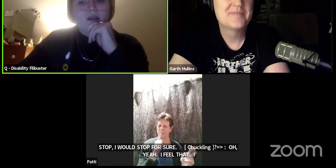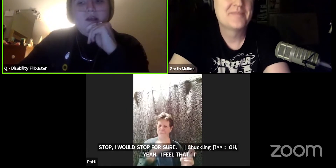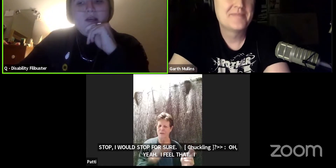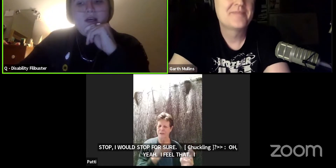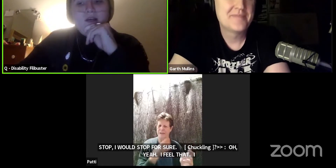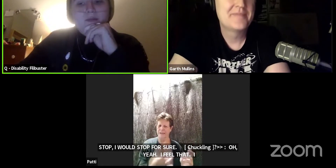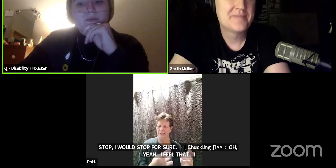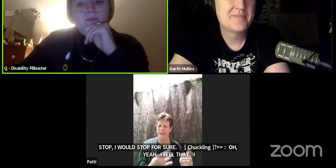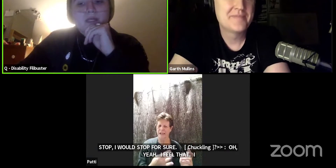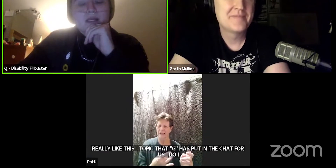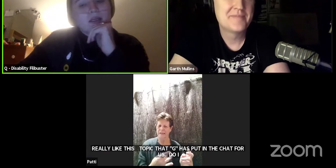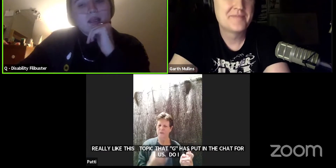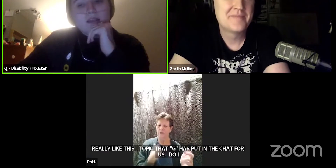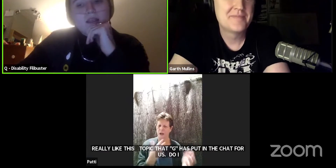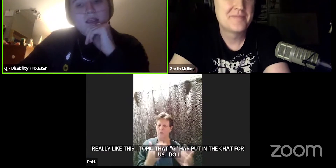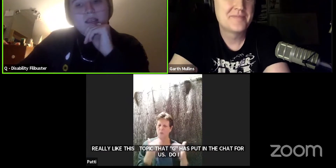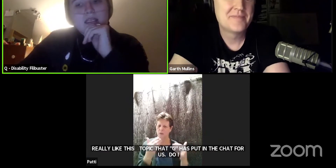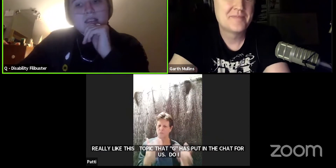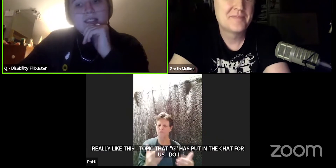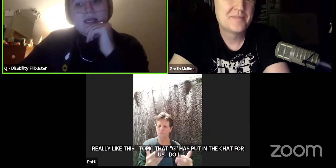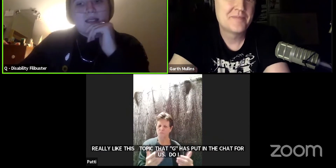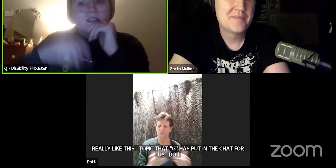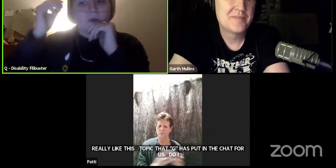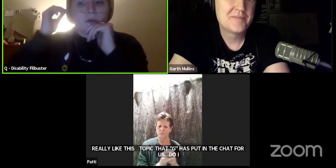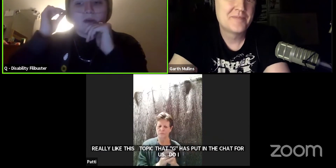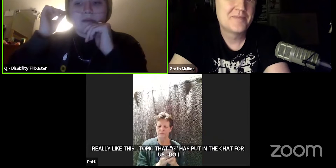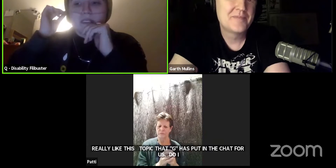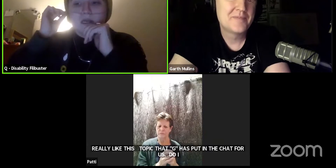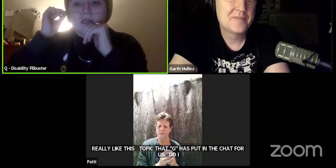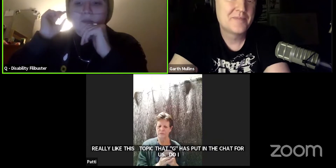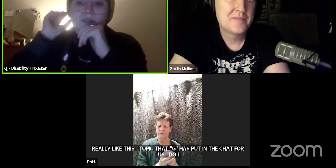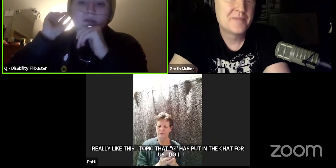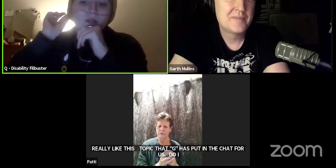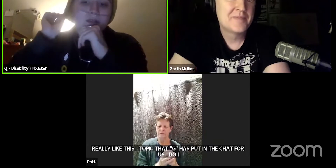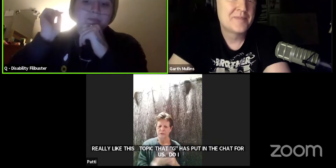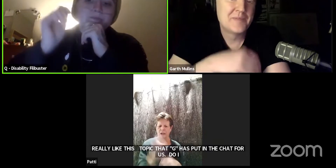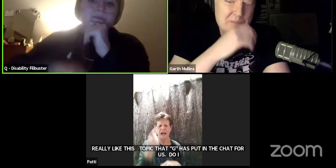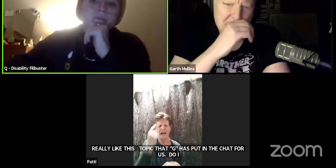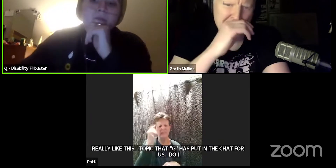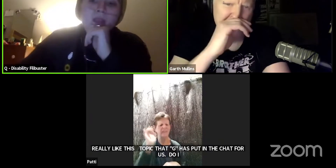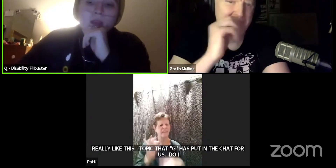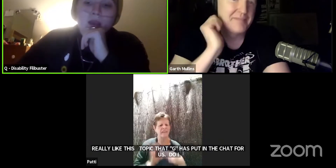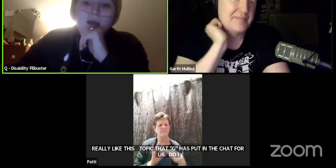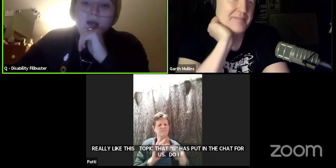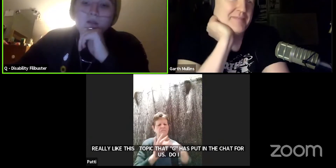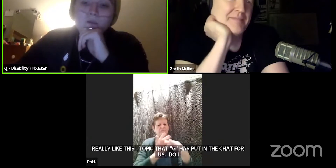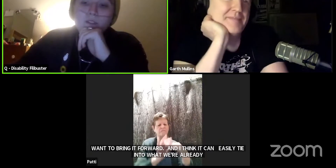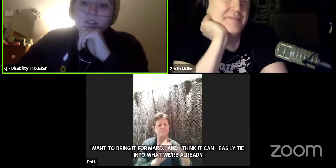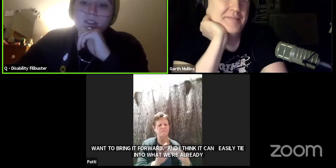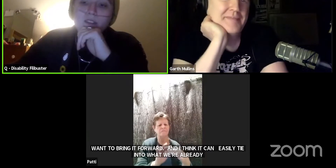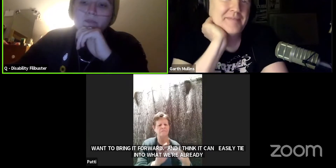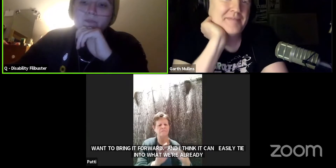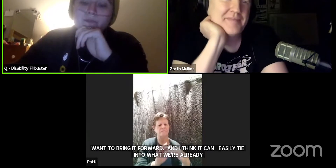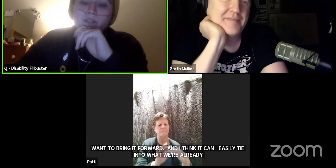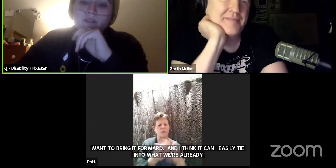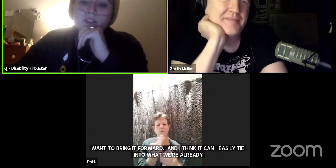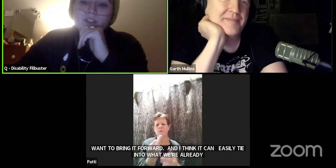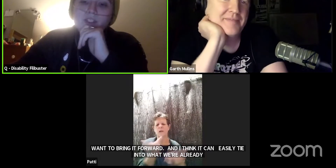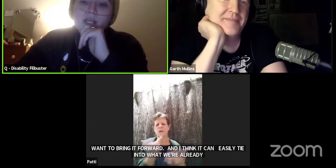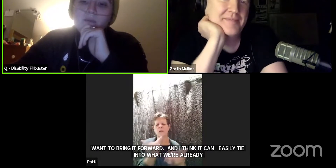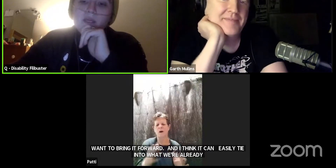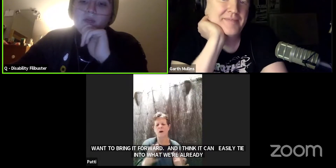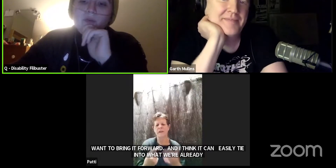forward um and i i think it can easily tie into what we're already talking about um how um